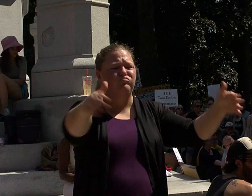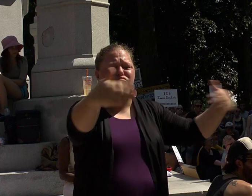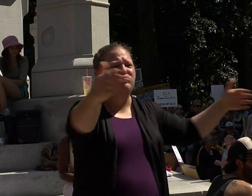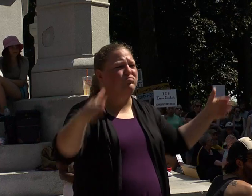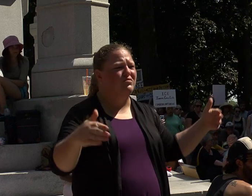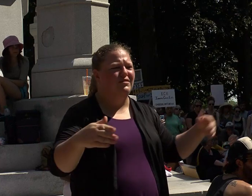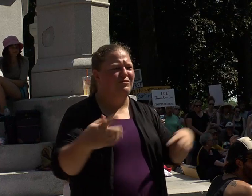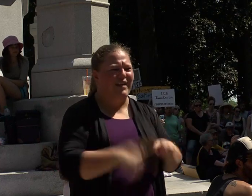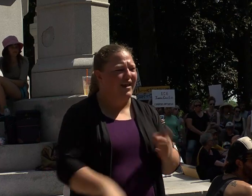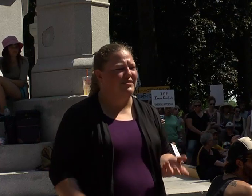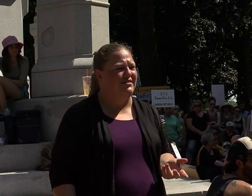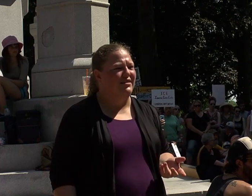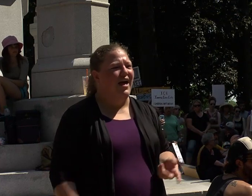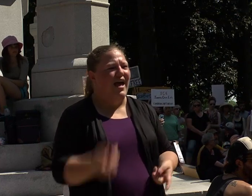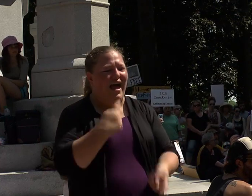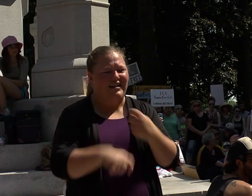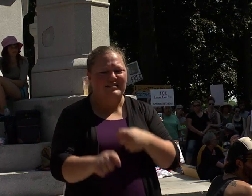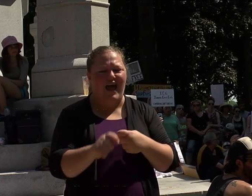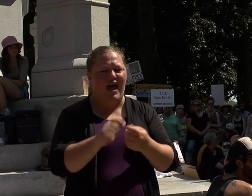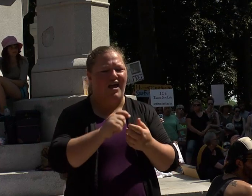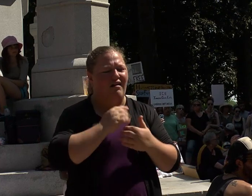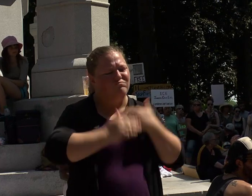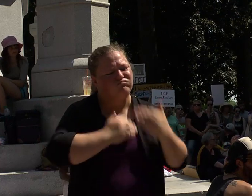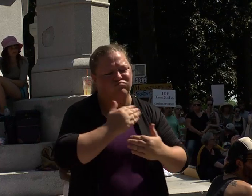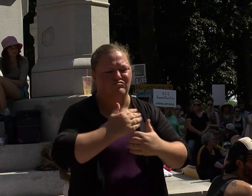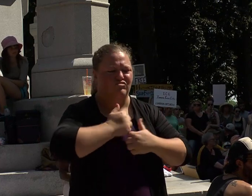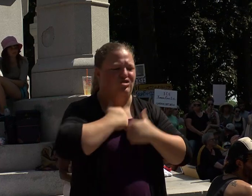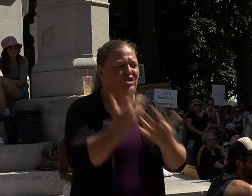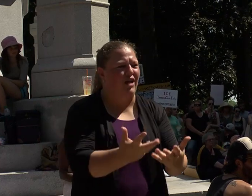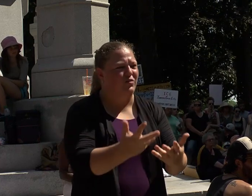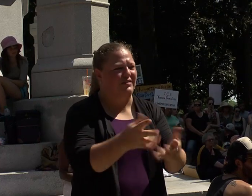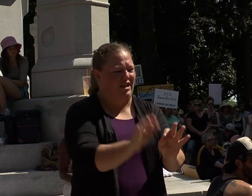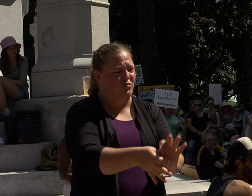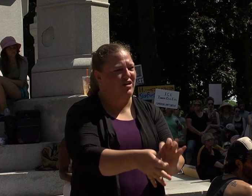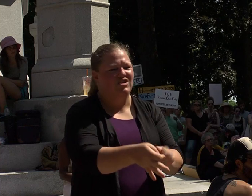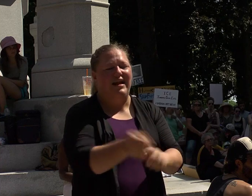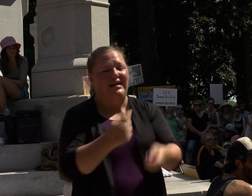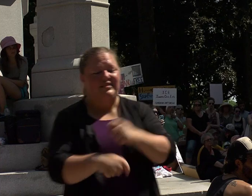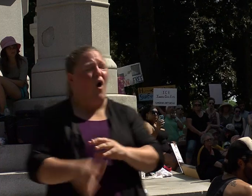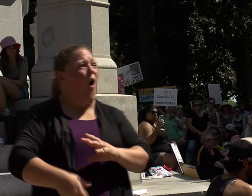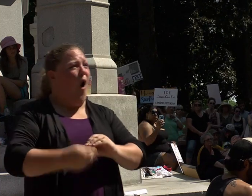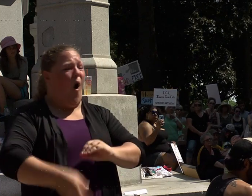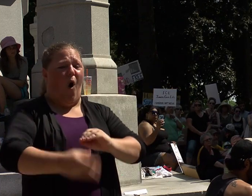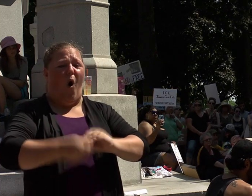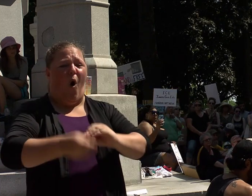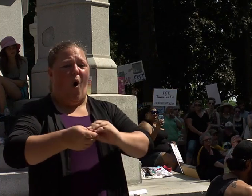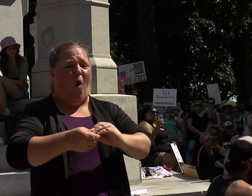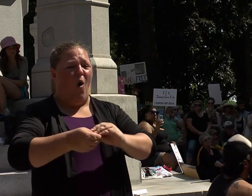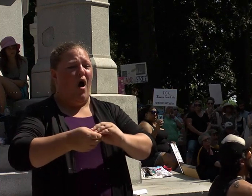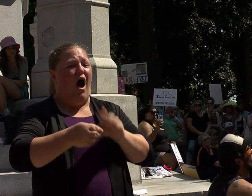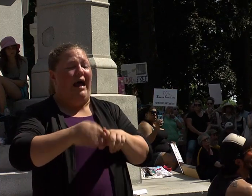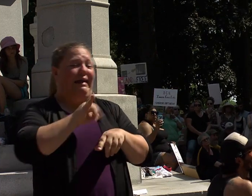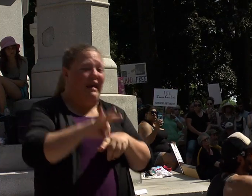And instead of a generous interpretation many have added footnotes and qualifications to Jesus'